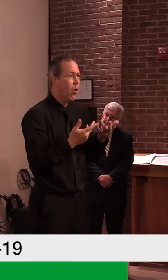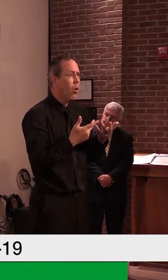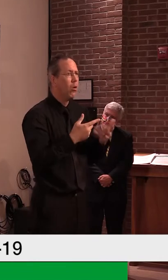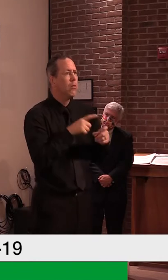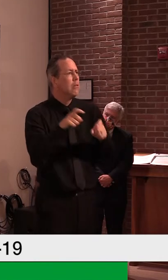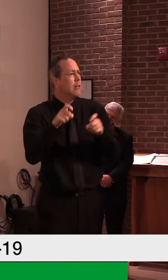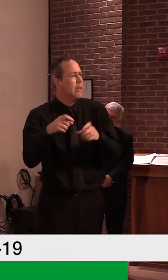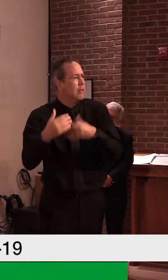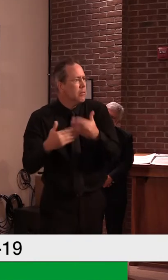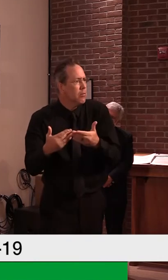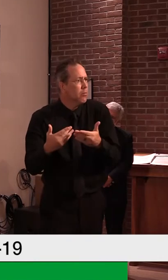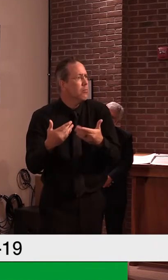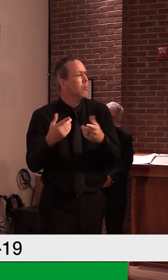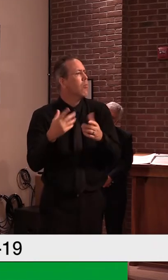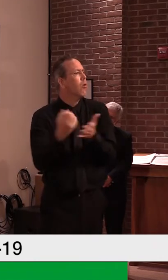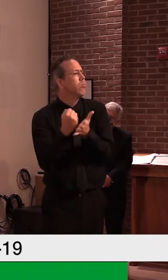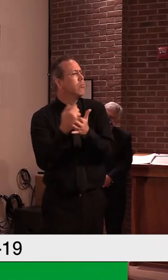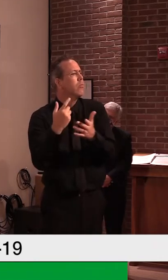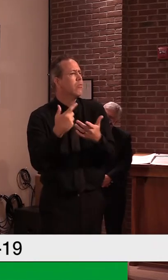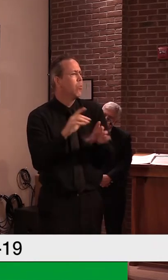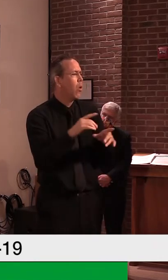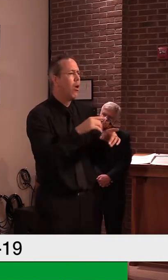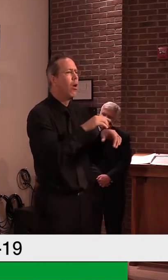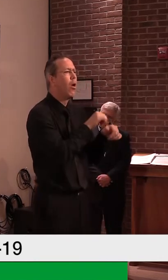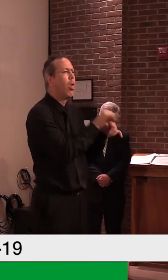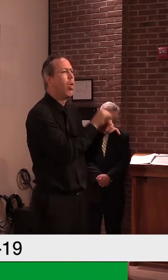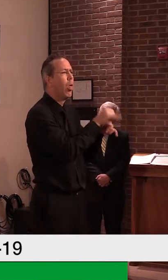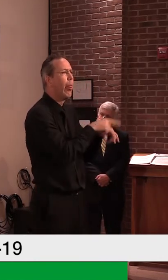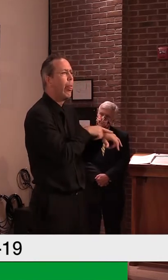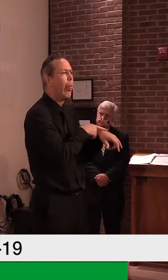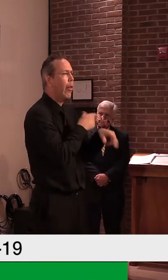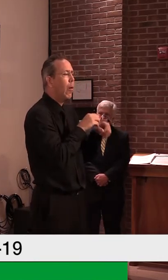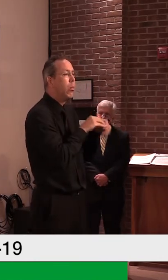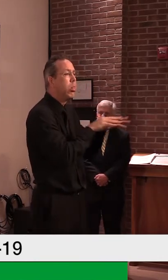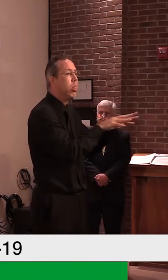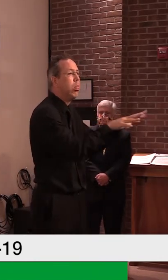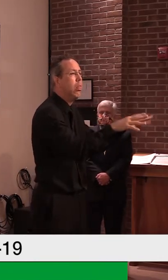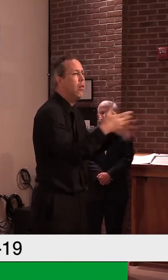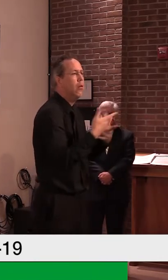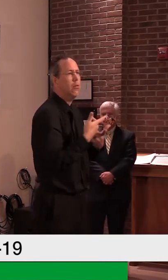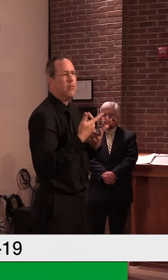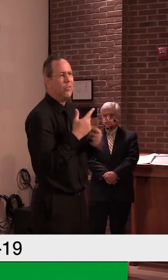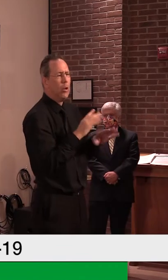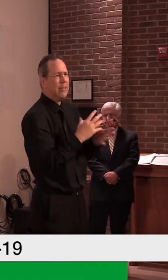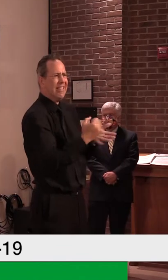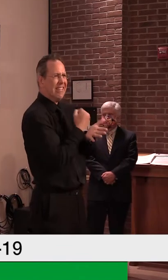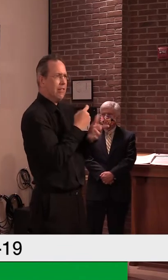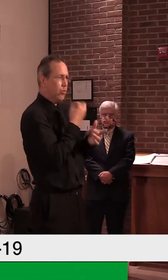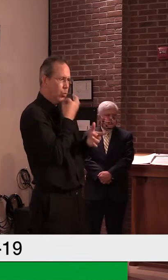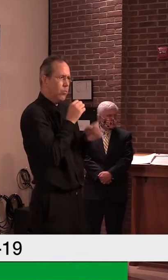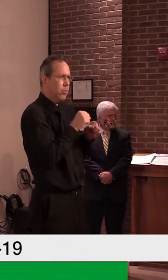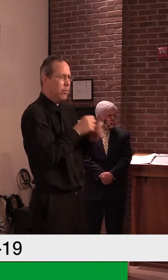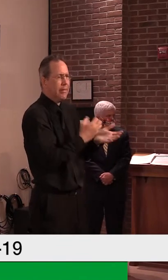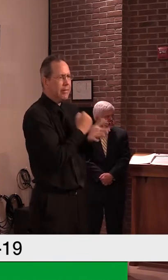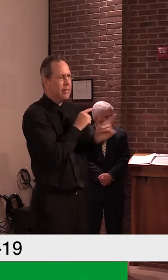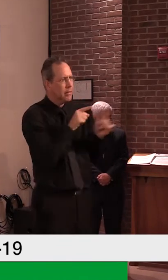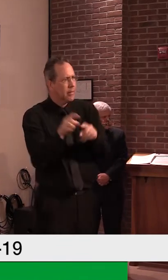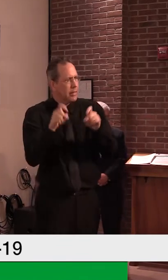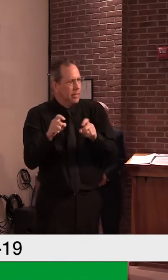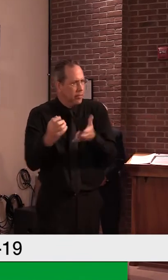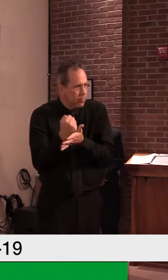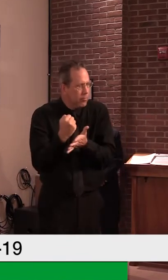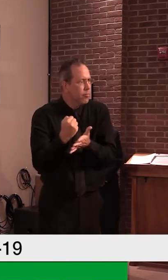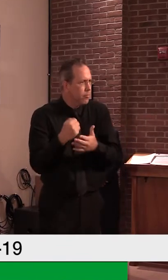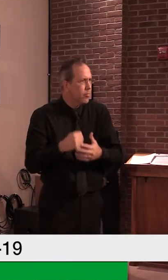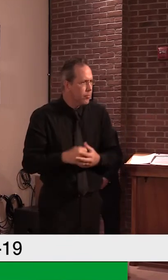that they know what they have and what they should be provided with guidance on to do. So, that